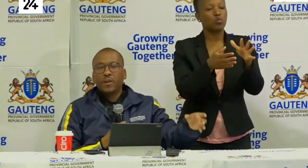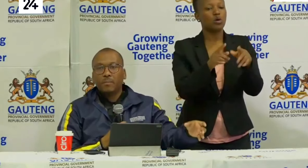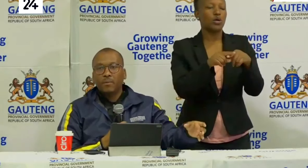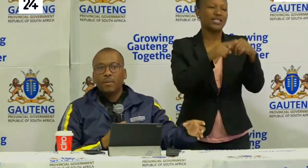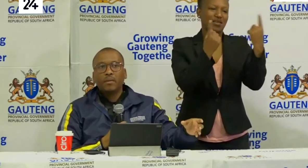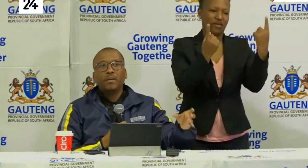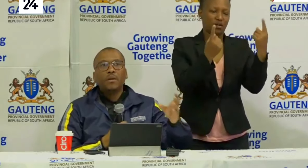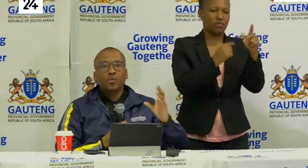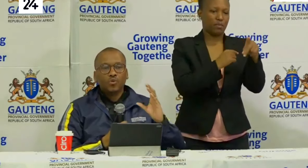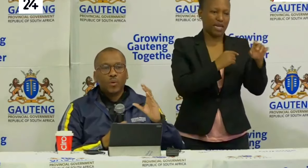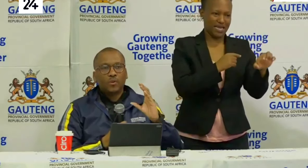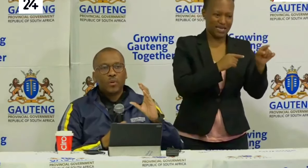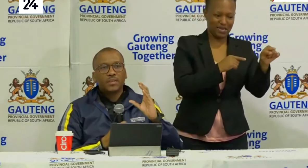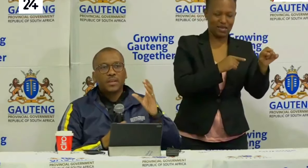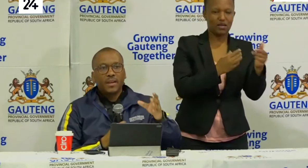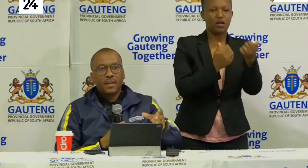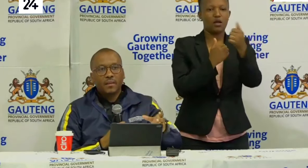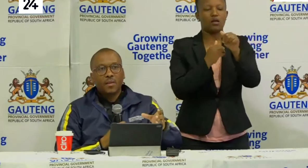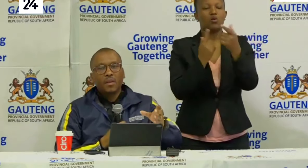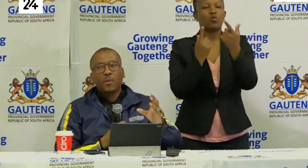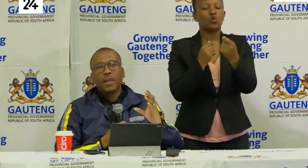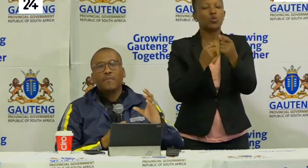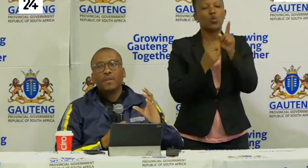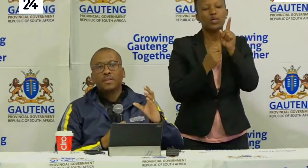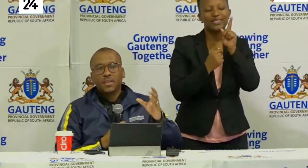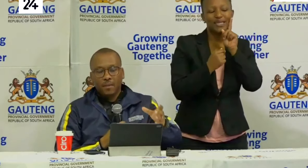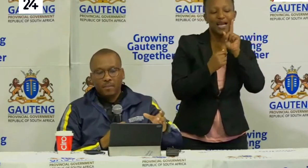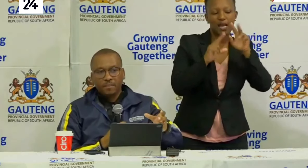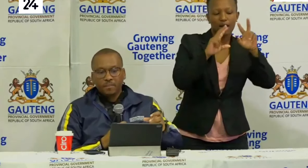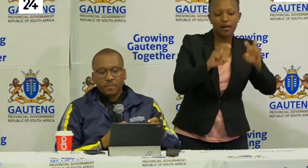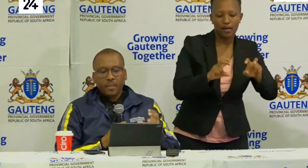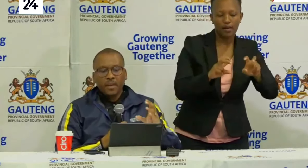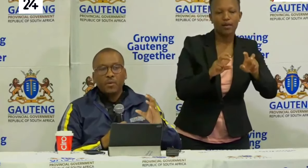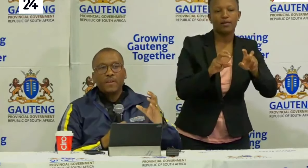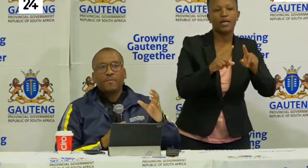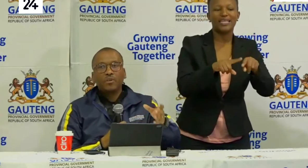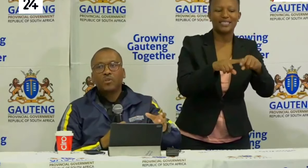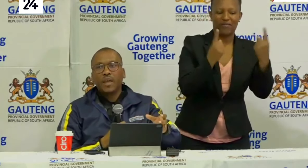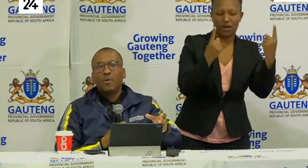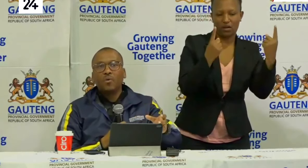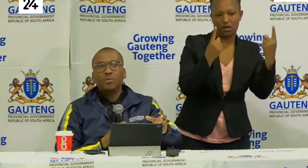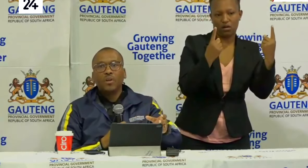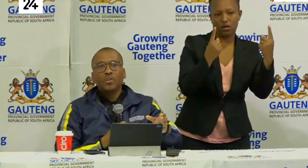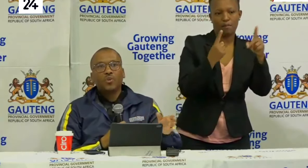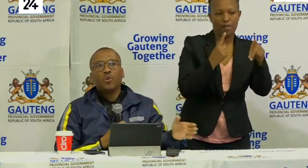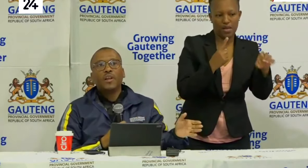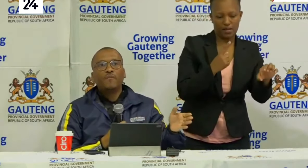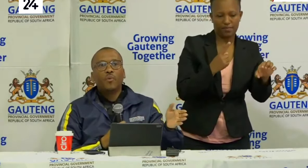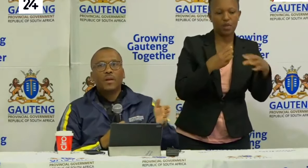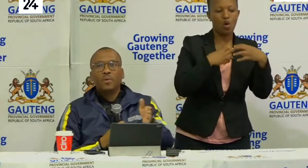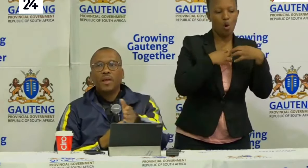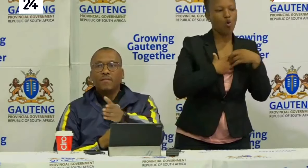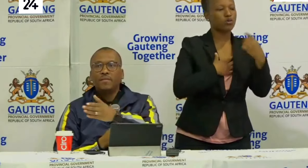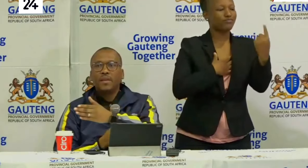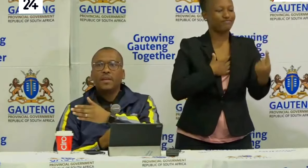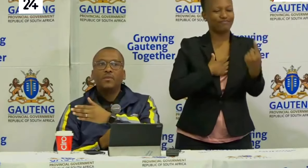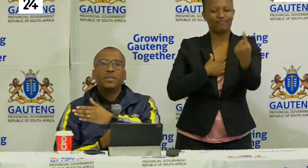a different PPE. Those who are doing screening will have the same they will have also their own. So not everyone